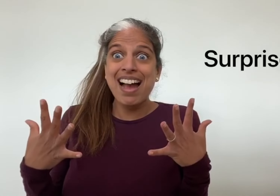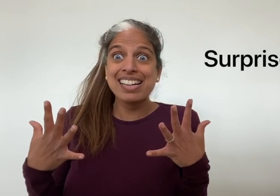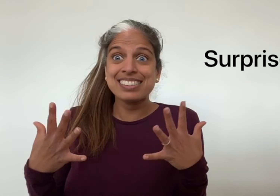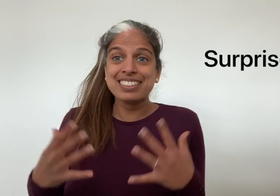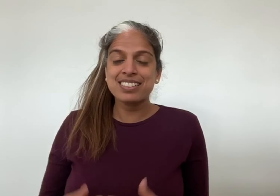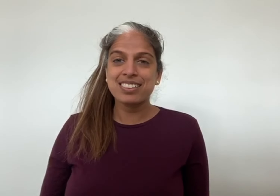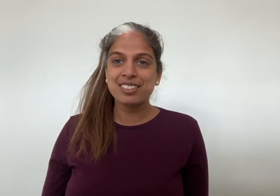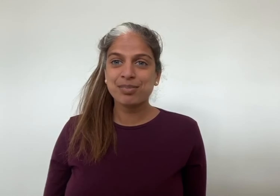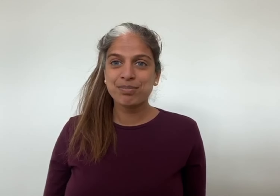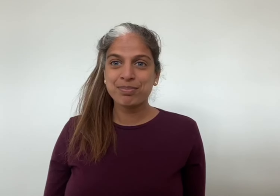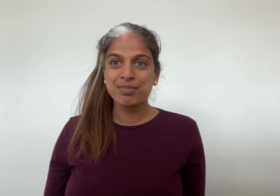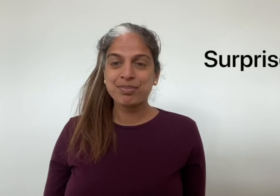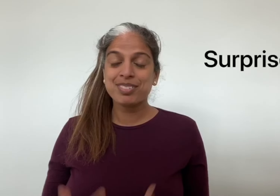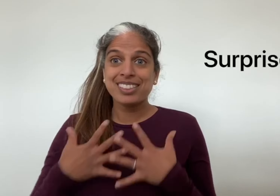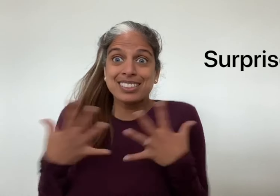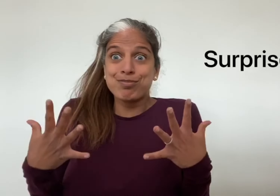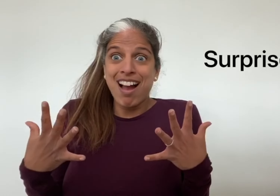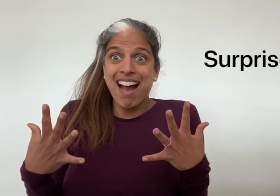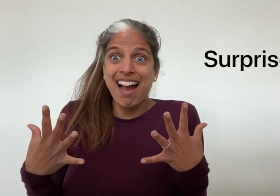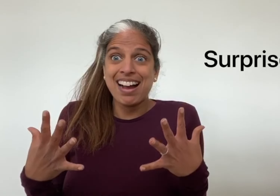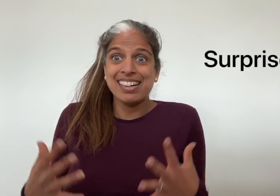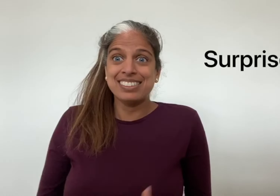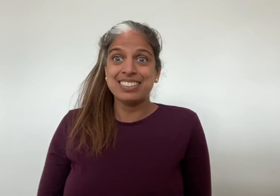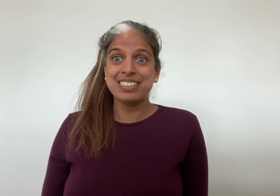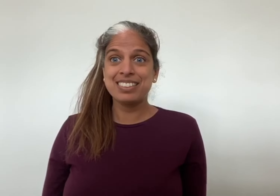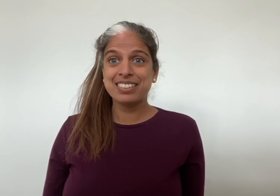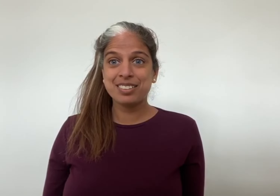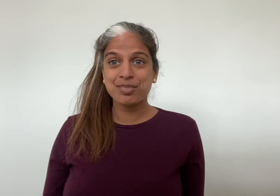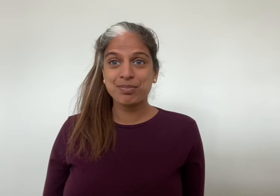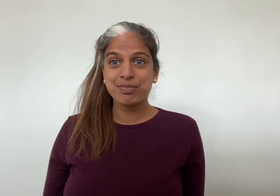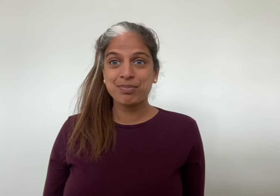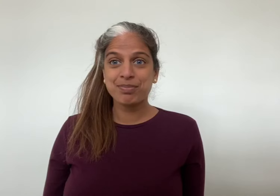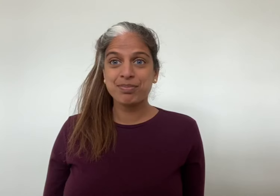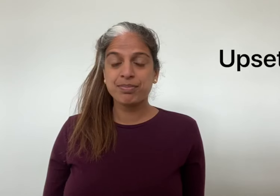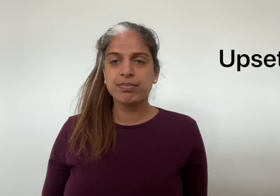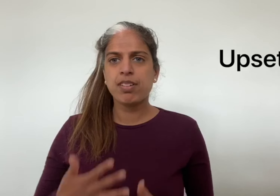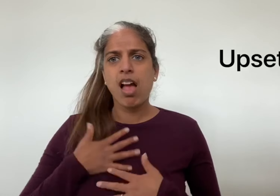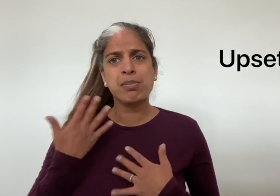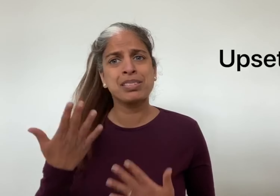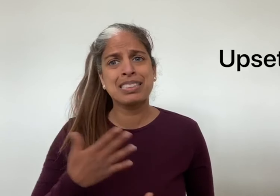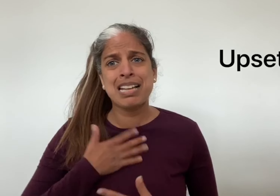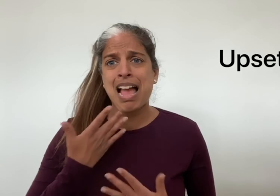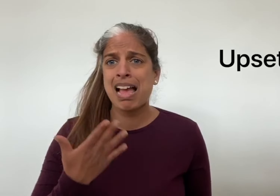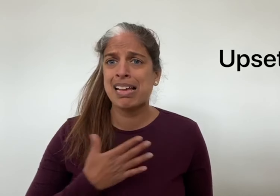surprised surprised surprised upset